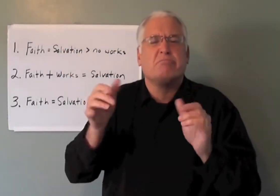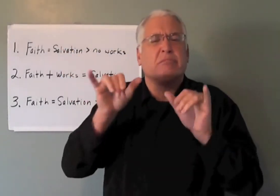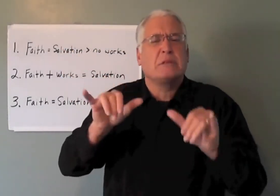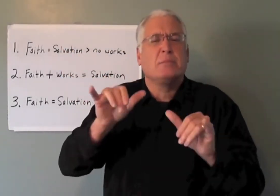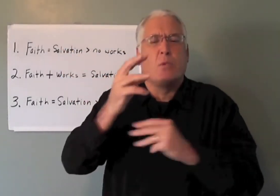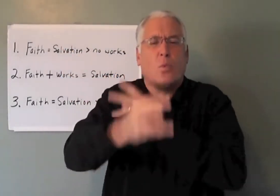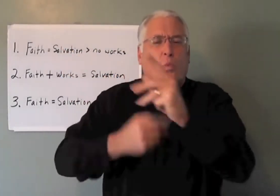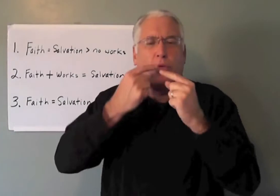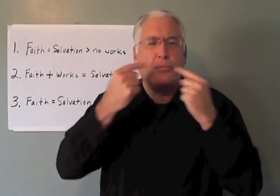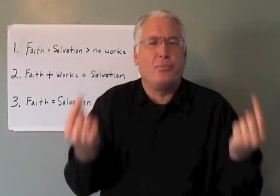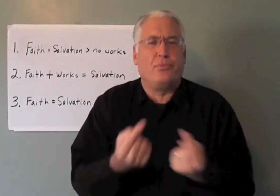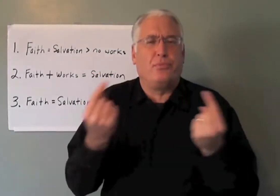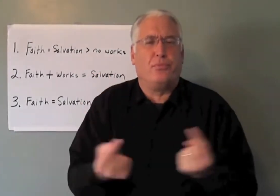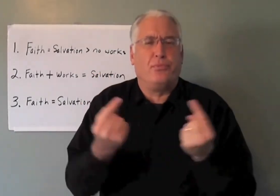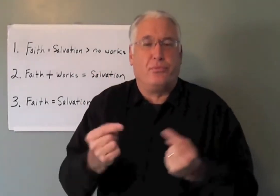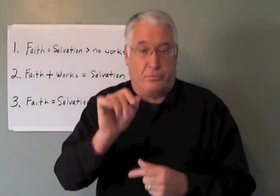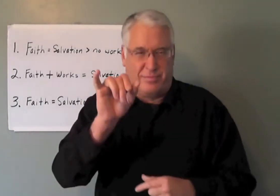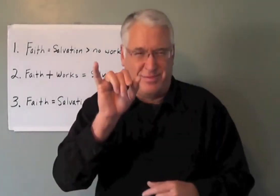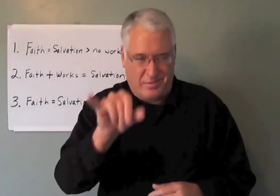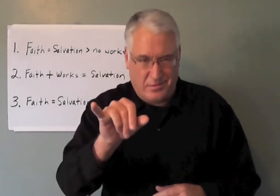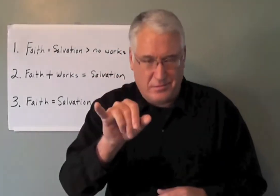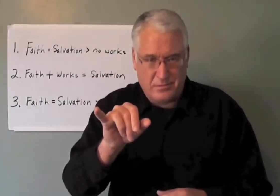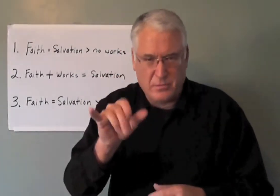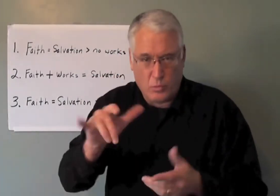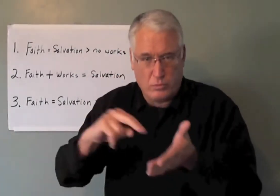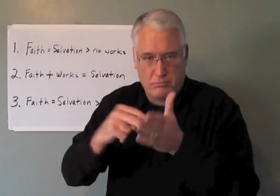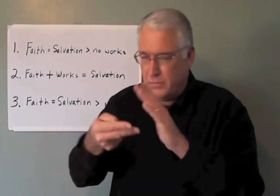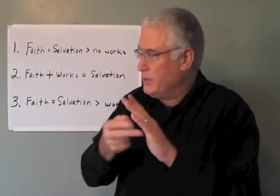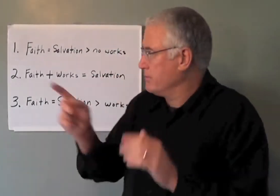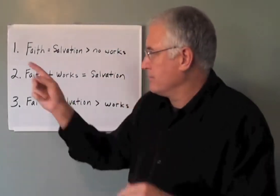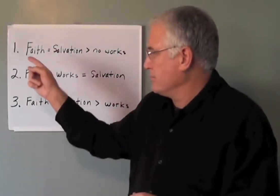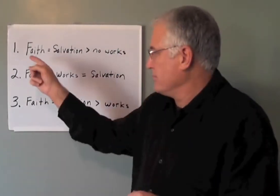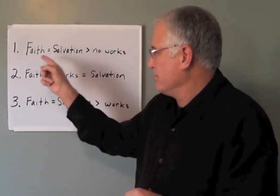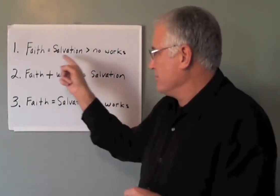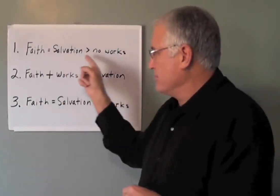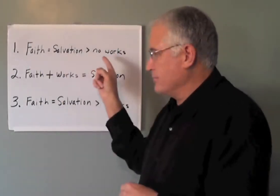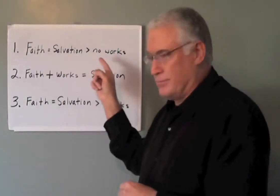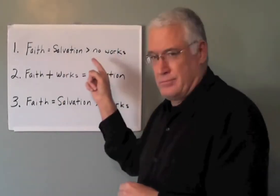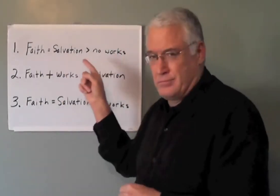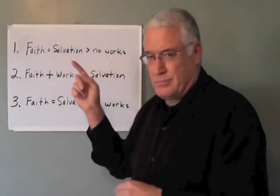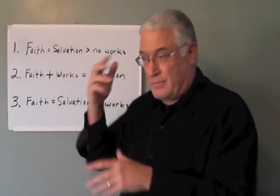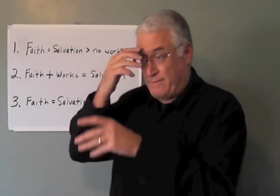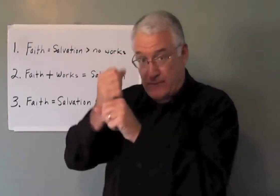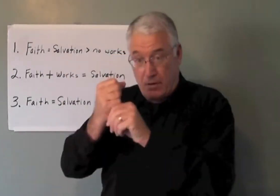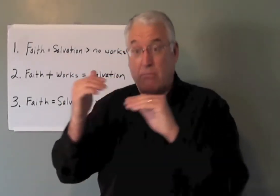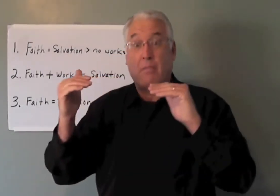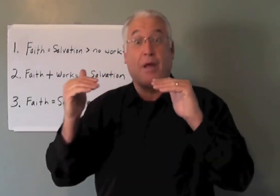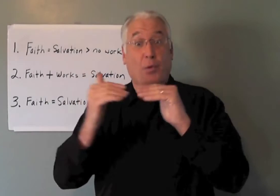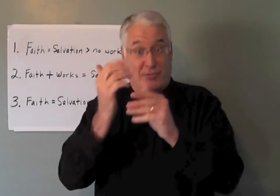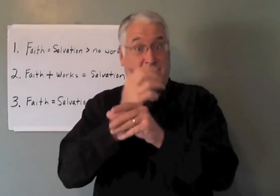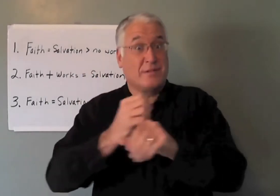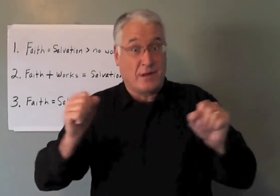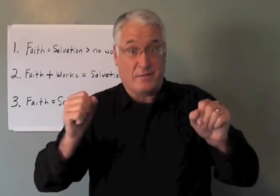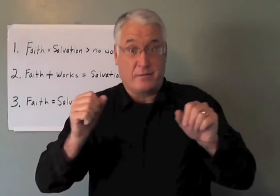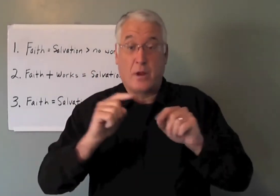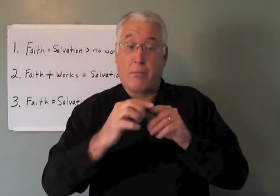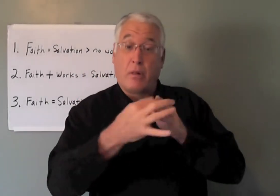serve him. Nothing. That's worldly sin. That's what that is. It means faith equals salvation